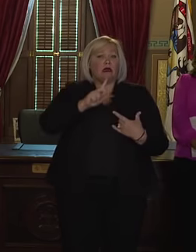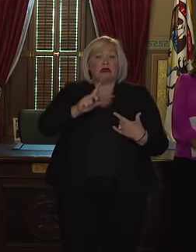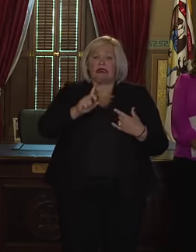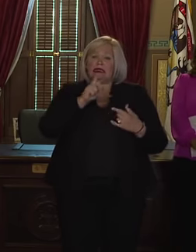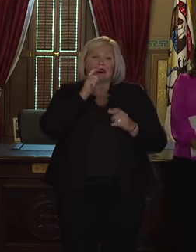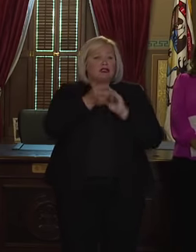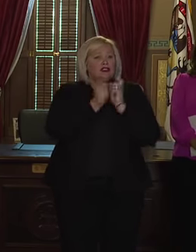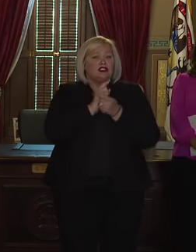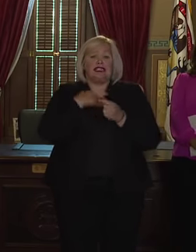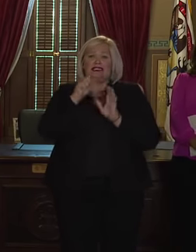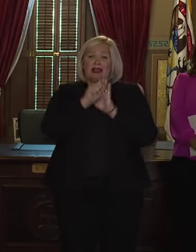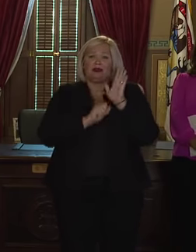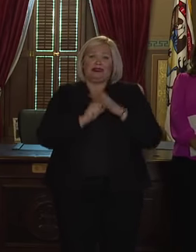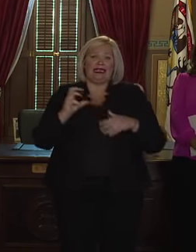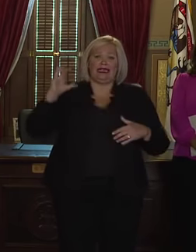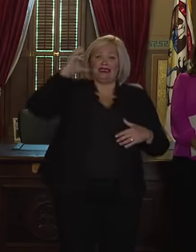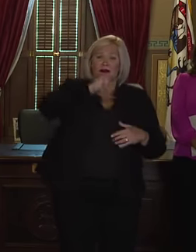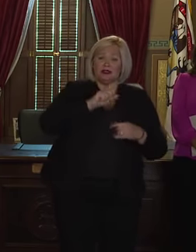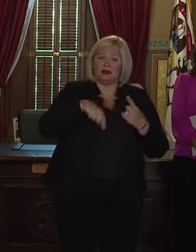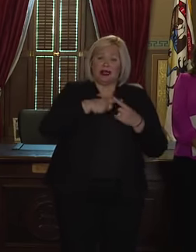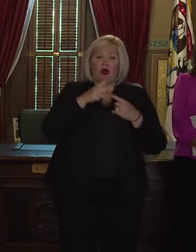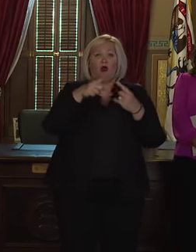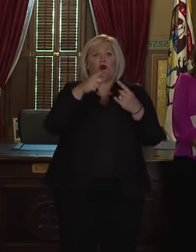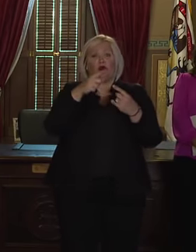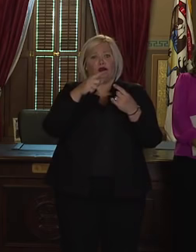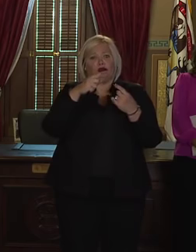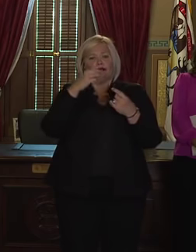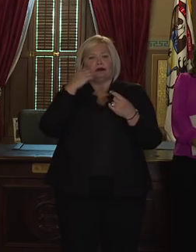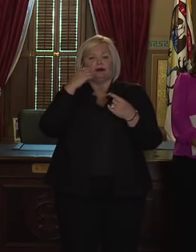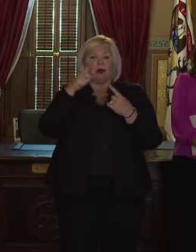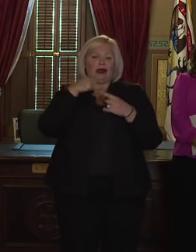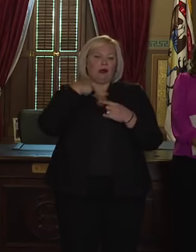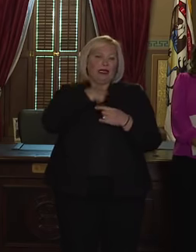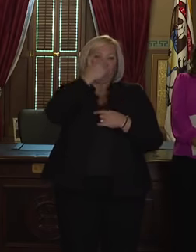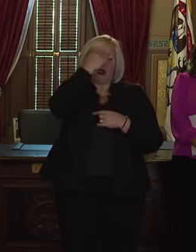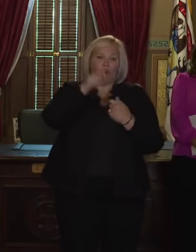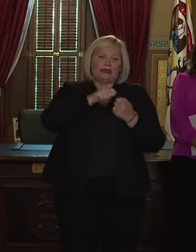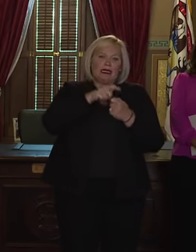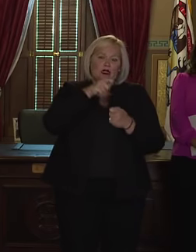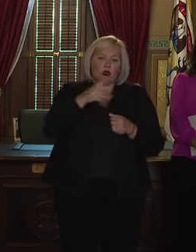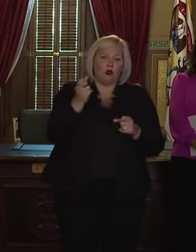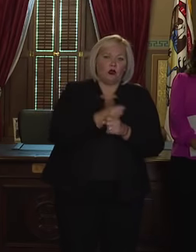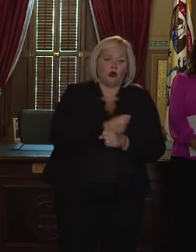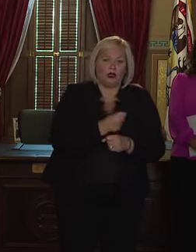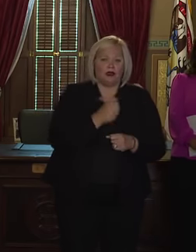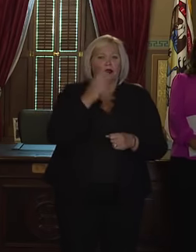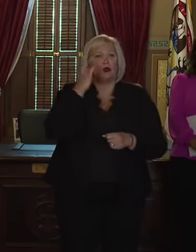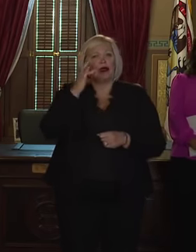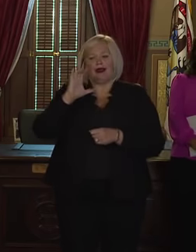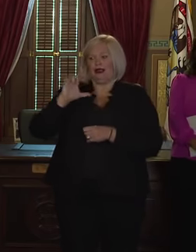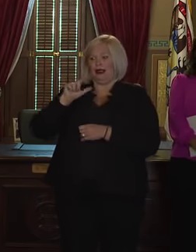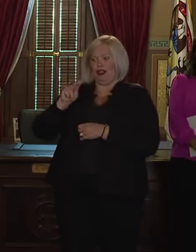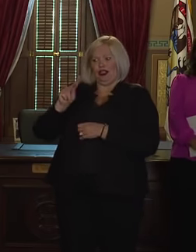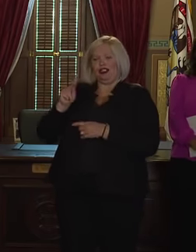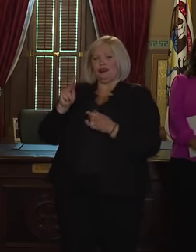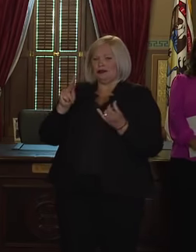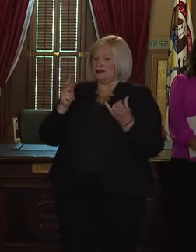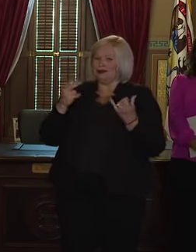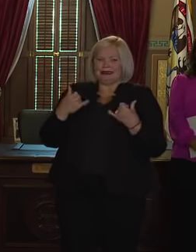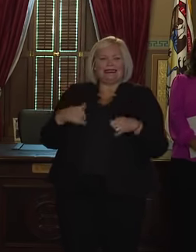our statewide estimation as to when results will be announced this fall because by and large clerks will still be